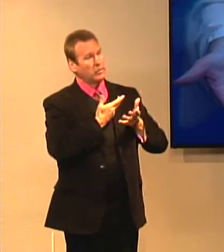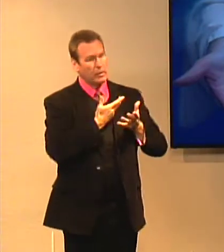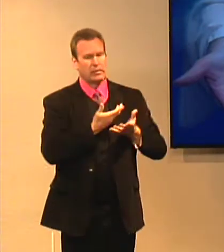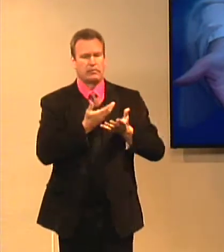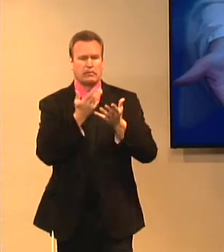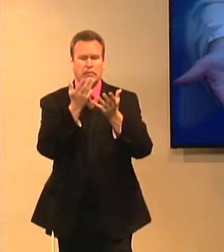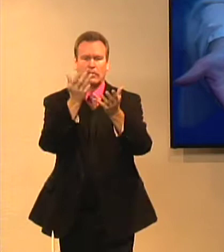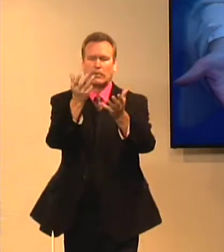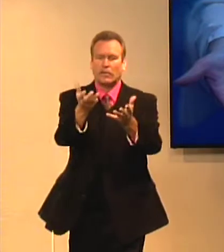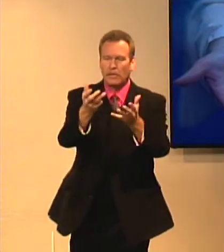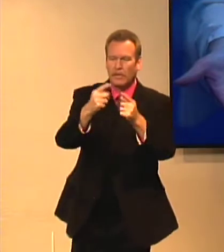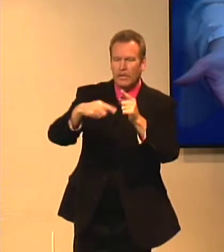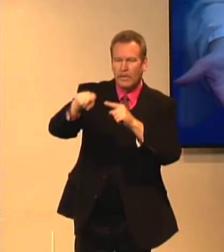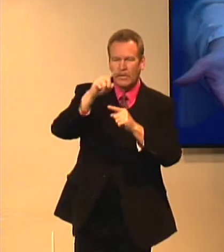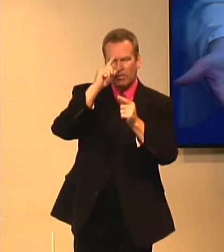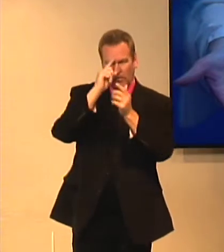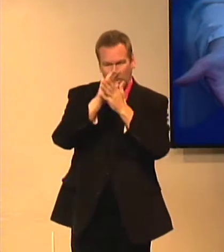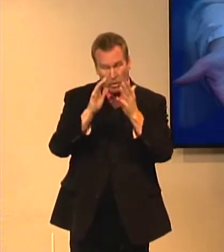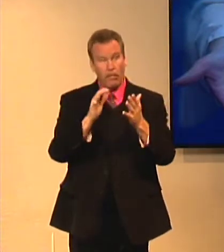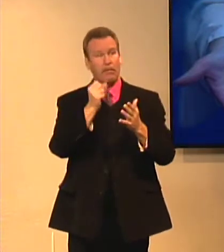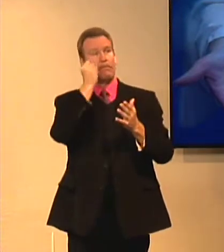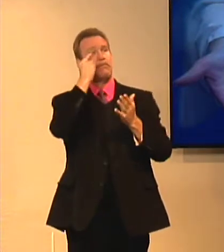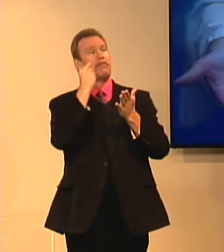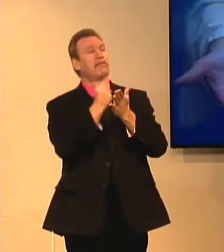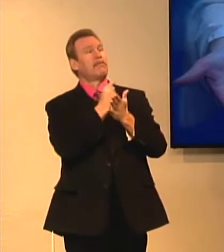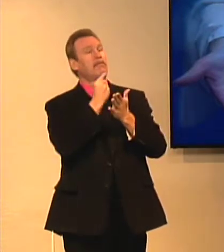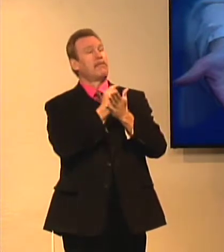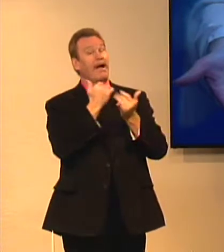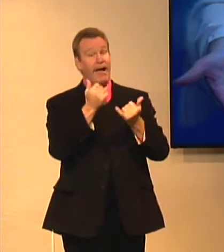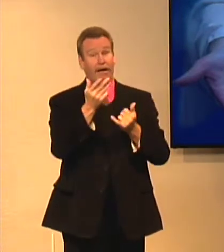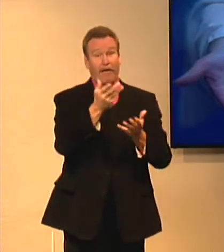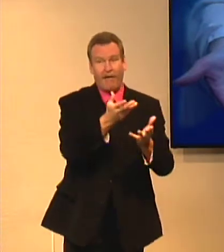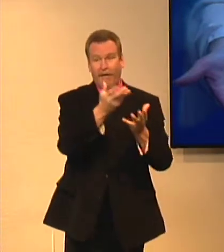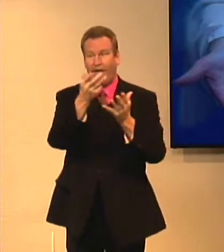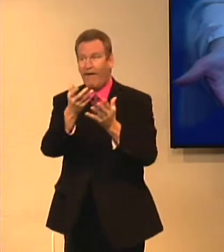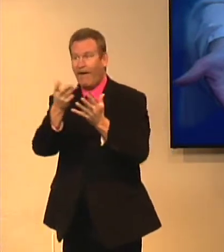We're still going to remember, we're going to remind ourselves of the gospel as believers in Jesus Christ.